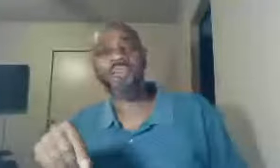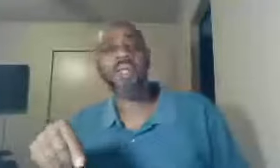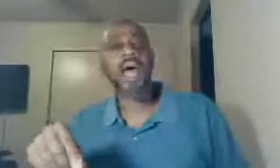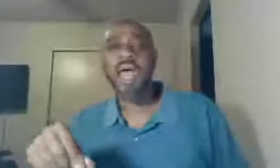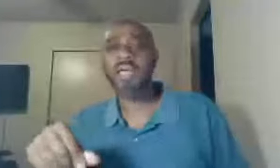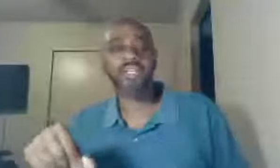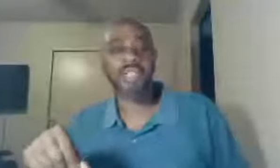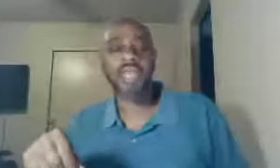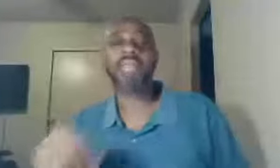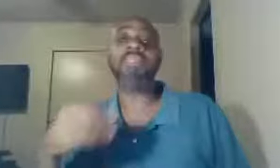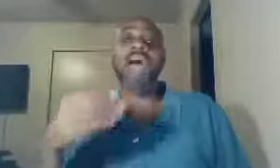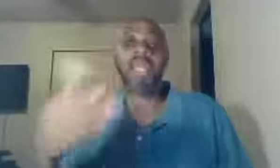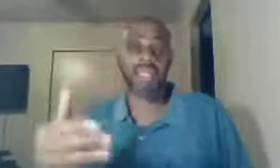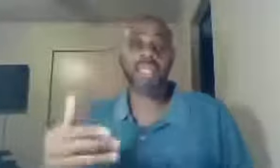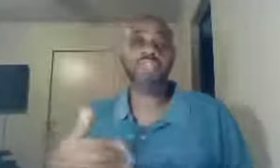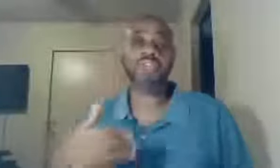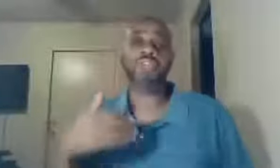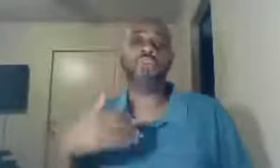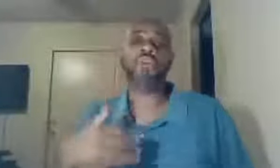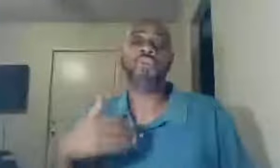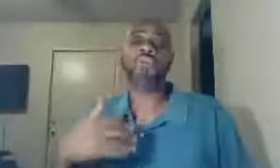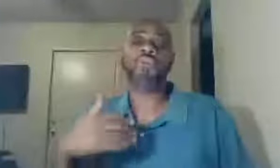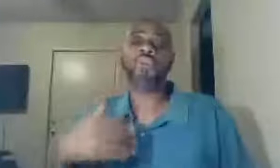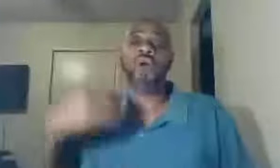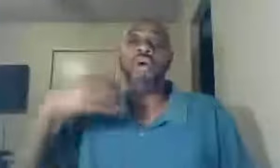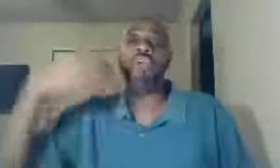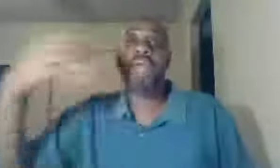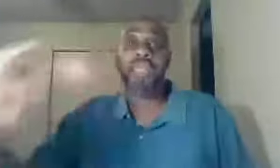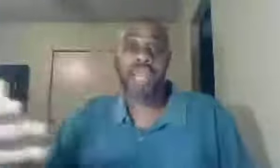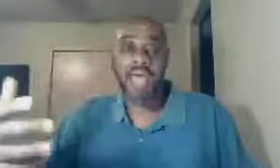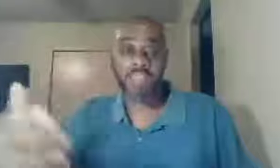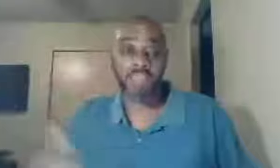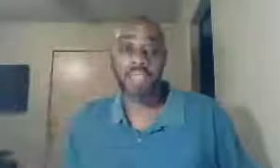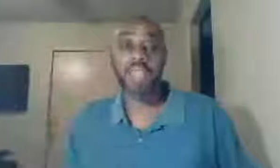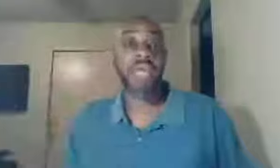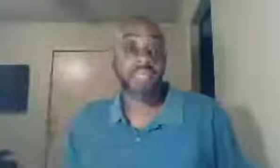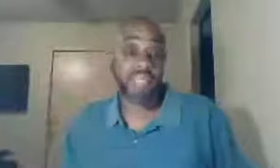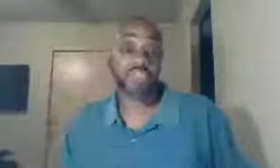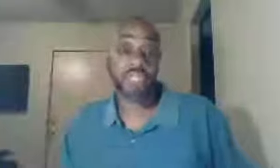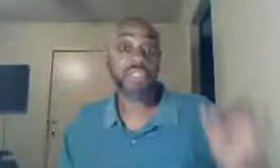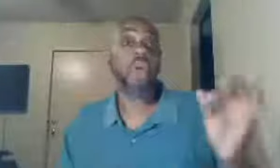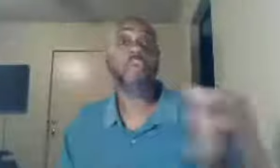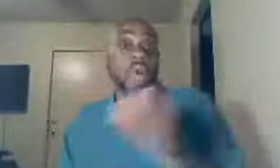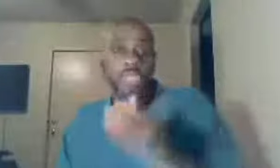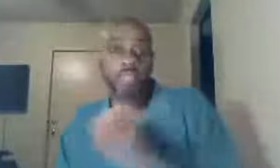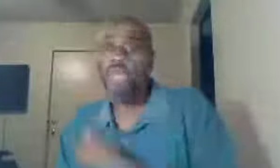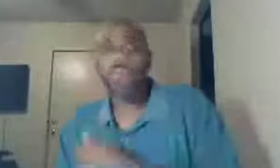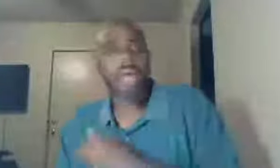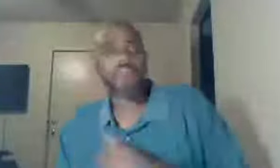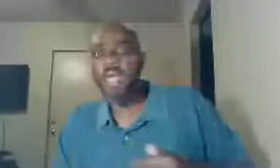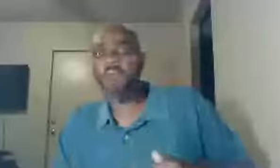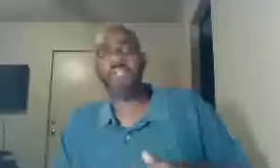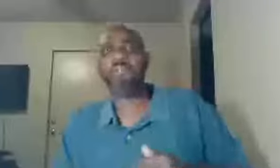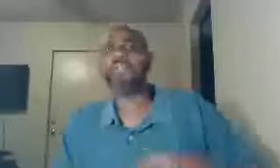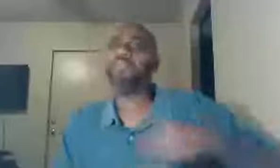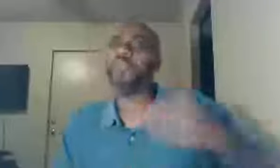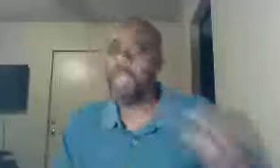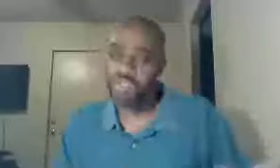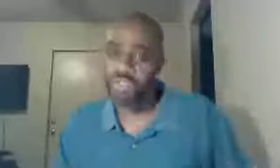I understand, exactly, so don't aggrandize me, essentially, don't worship me, pastor, I ain't worshiping you, what else do you